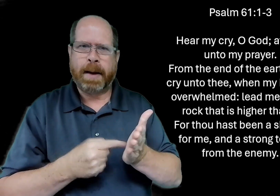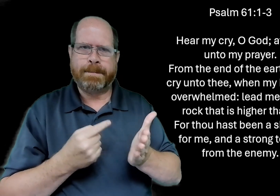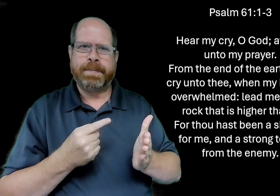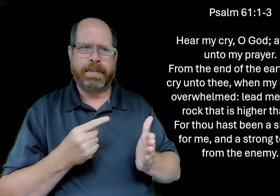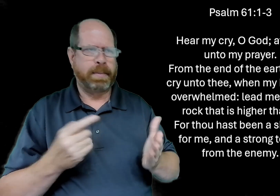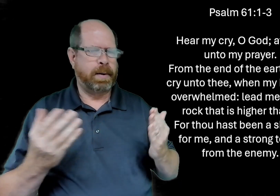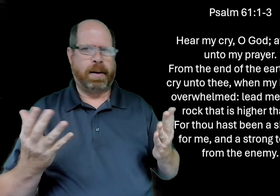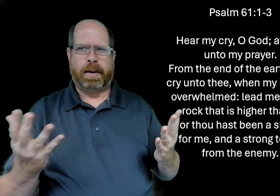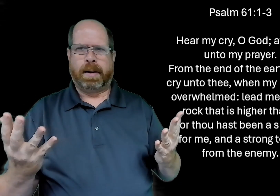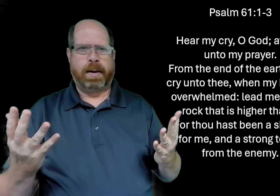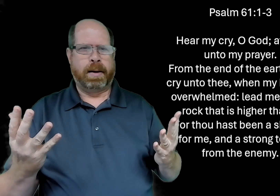sometimes